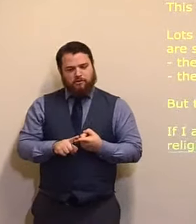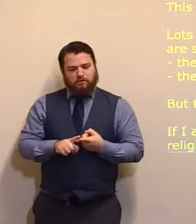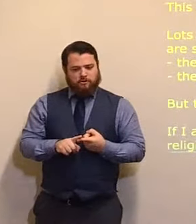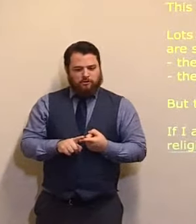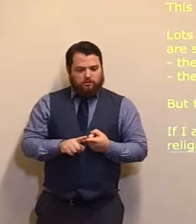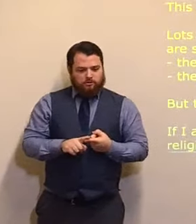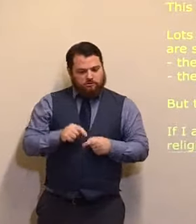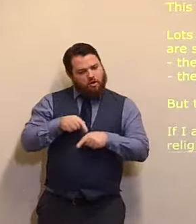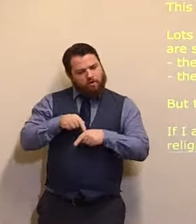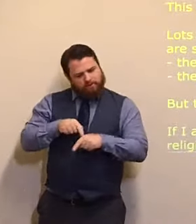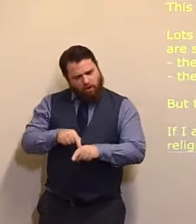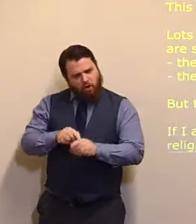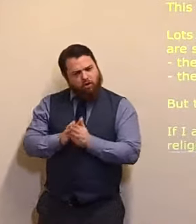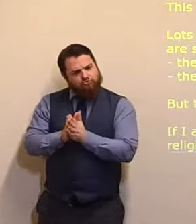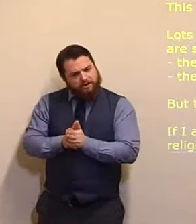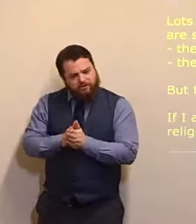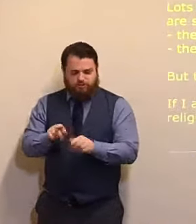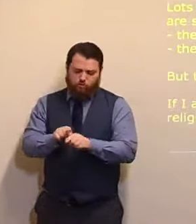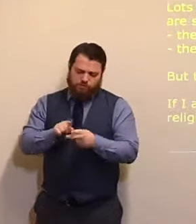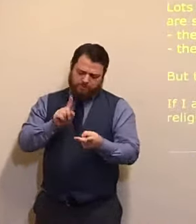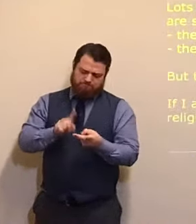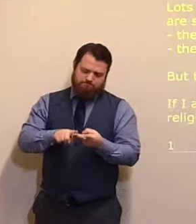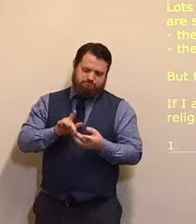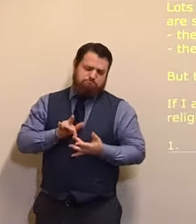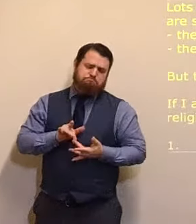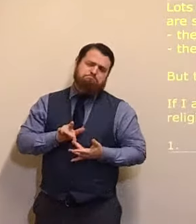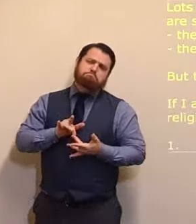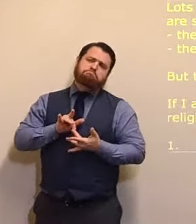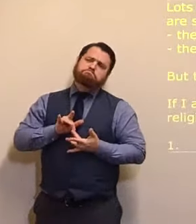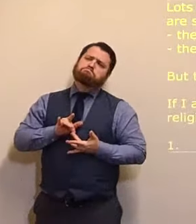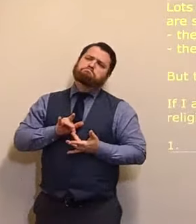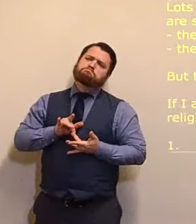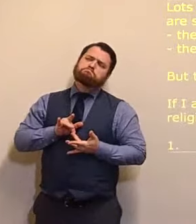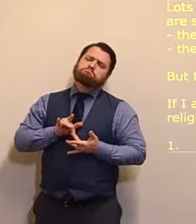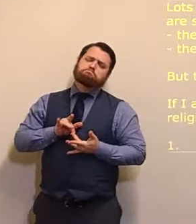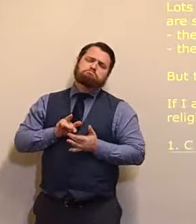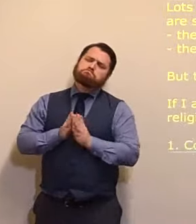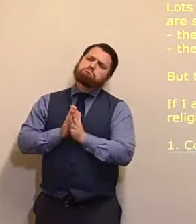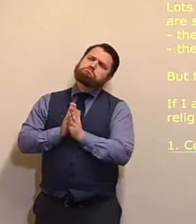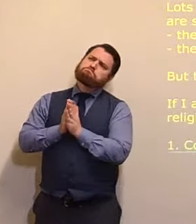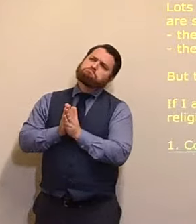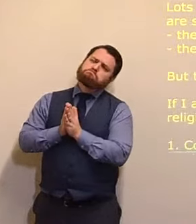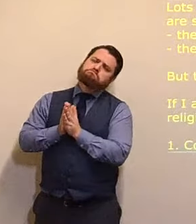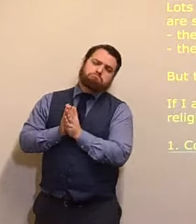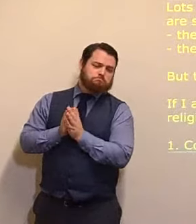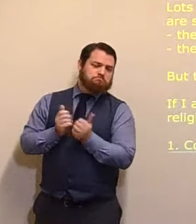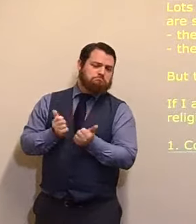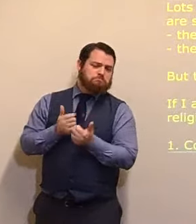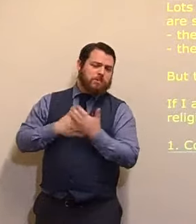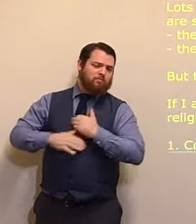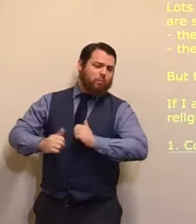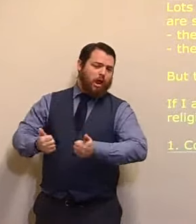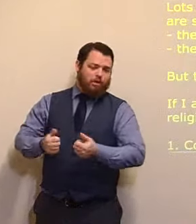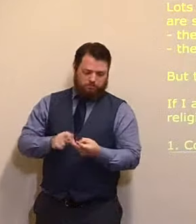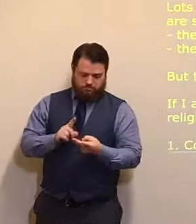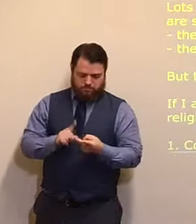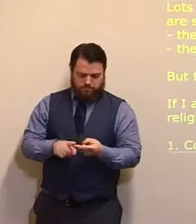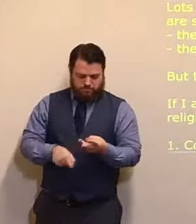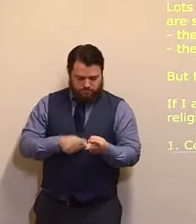was devout, he was sincere, he was biased, he was godly. And the third thing, I want to put before you,